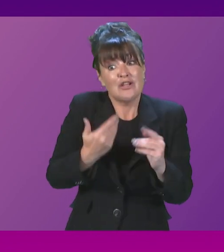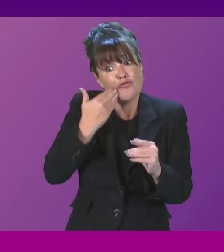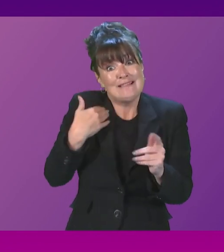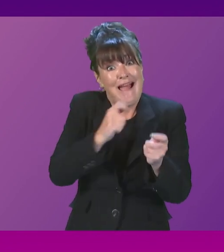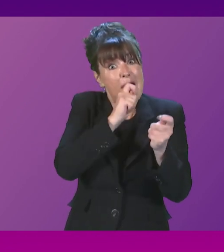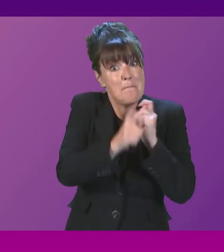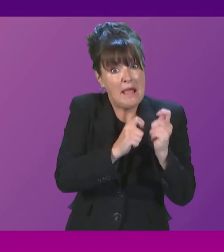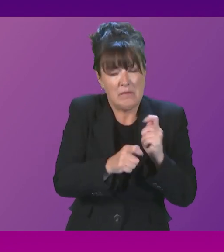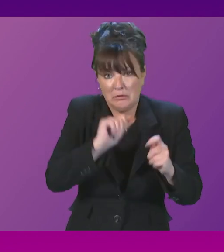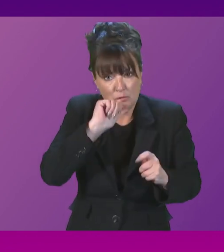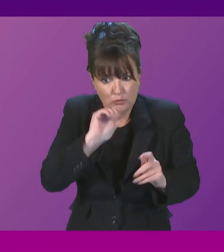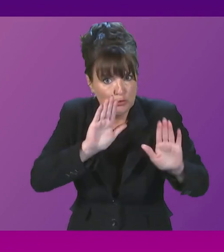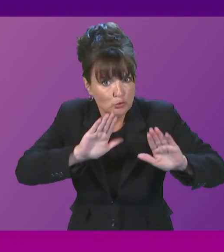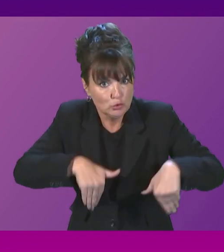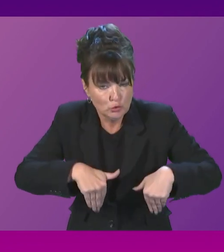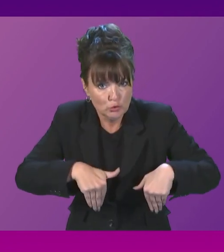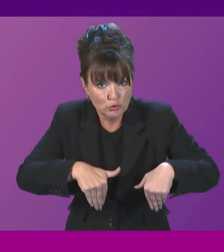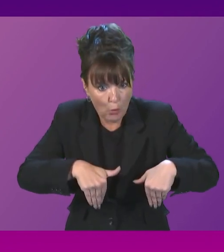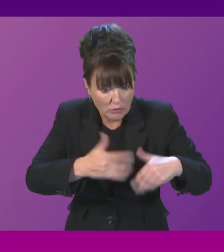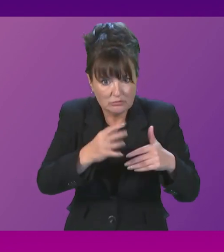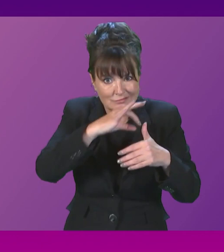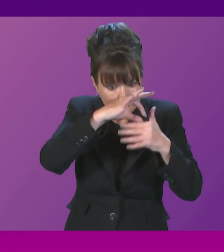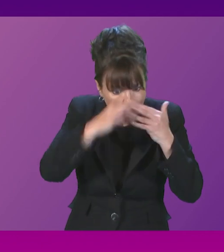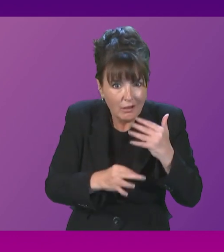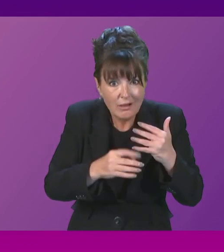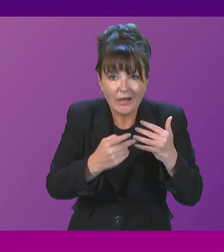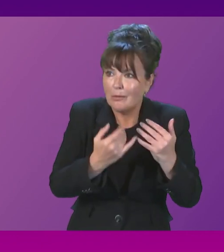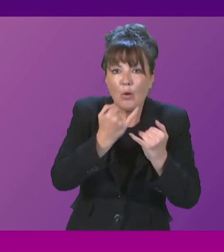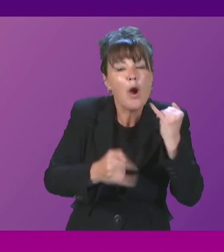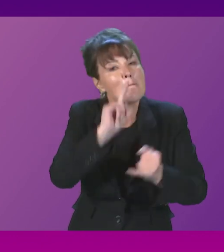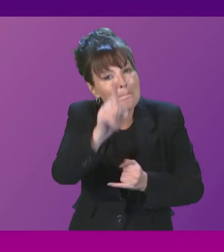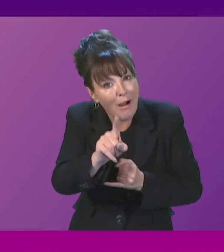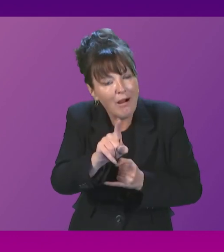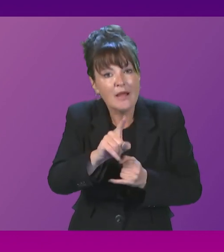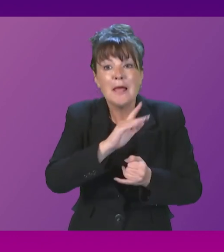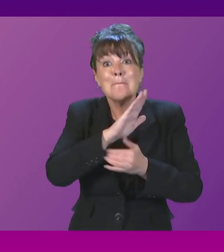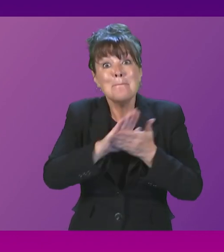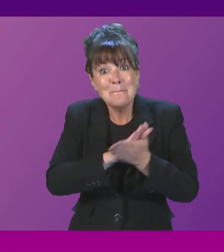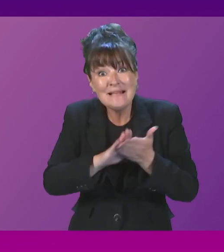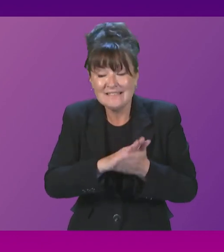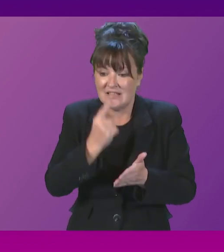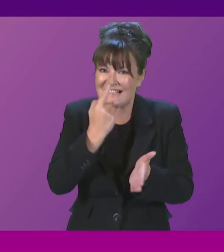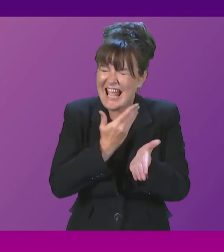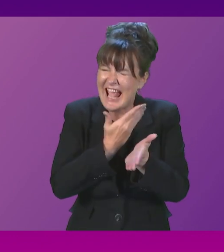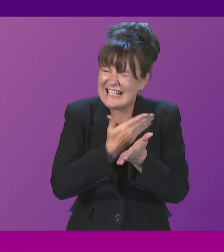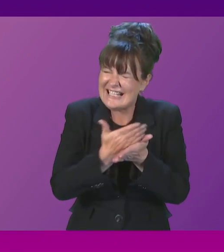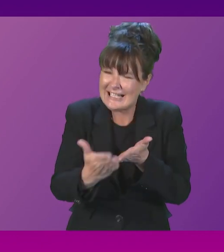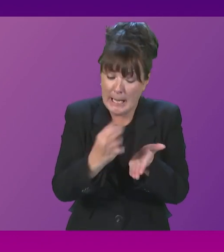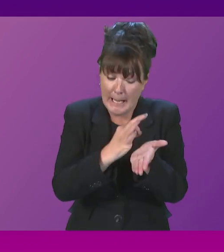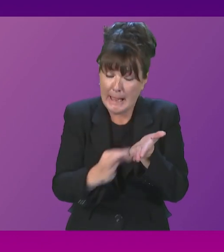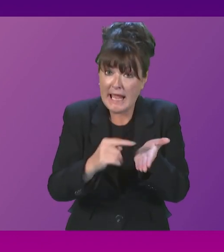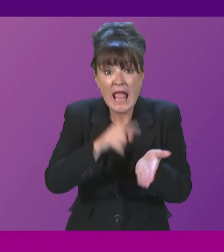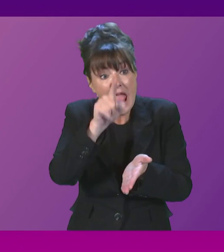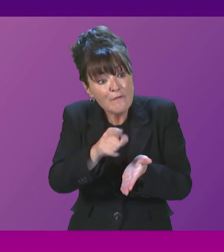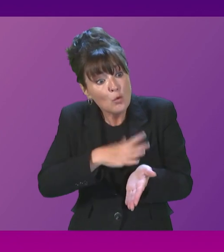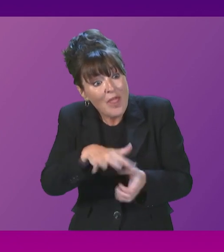tax, but provides additional confirmation by making explicit that particular landfill site activities are within its intended